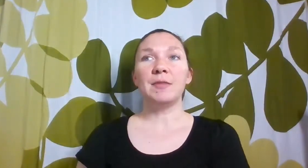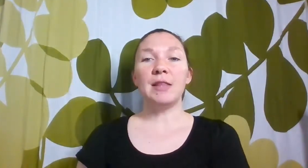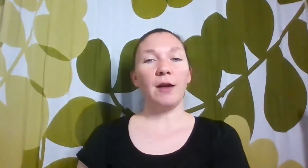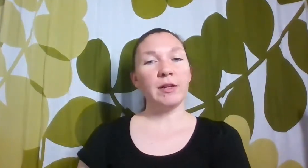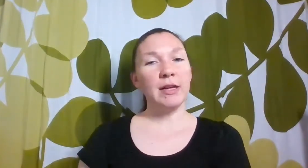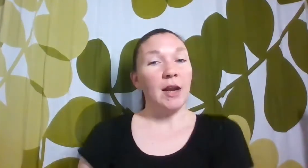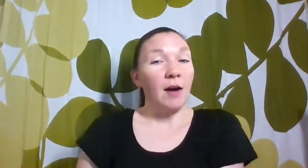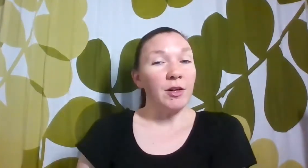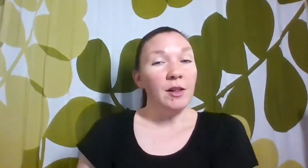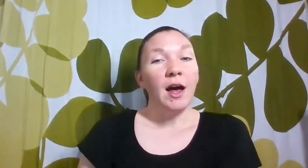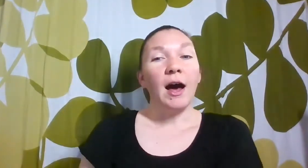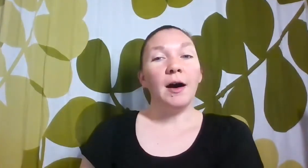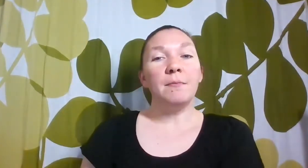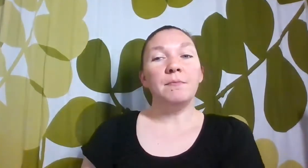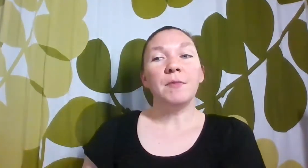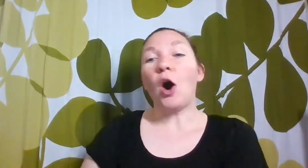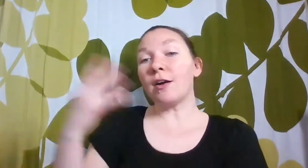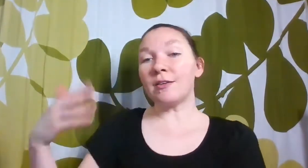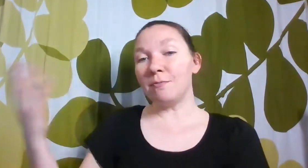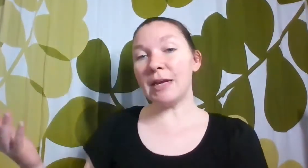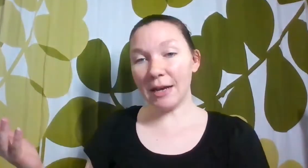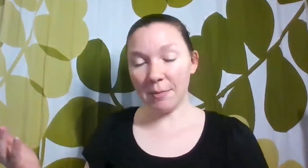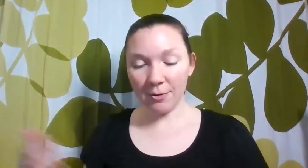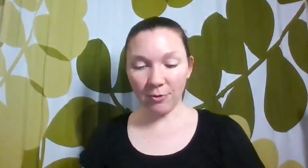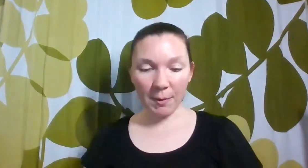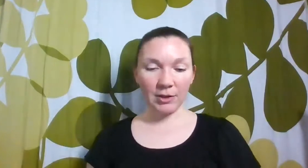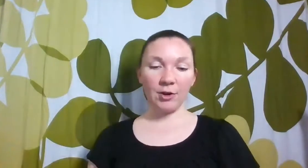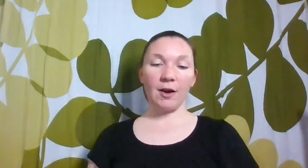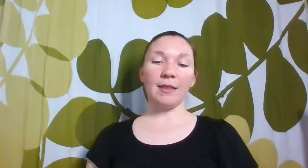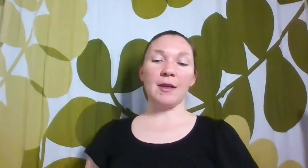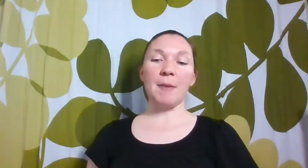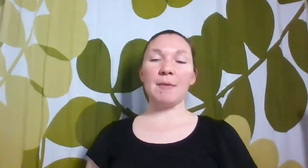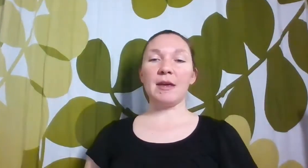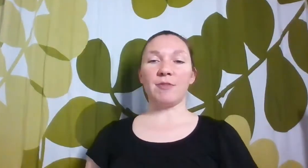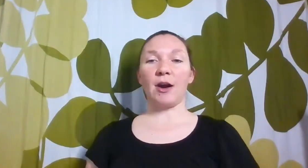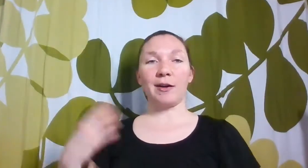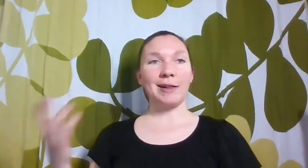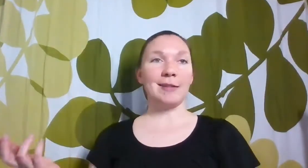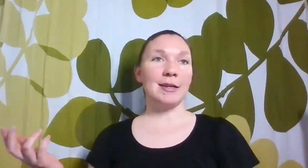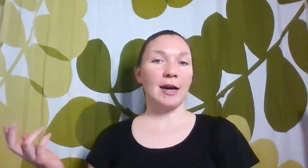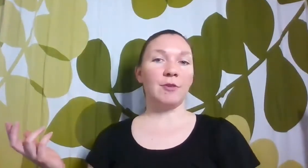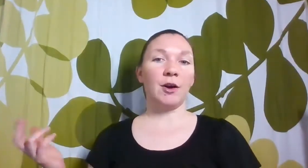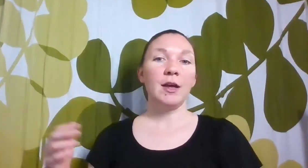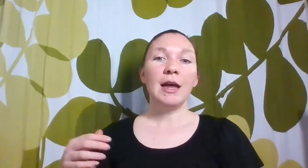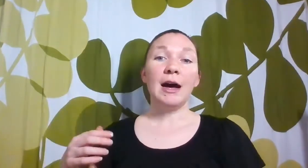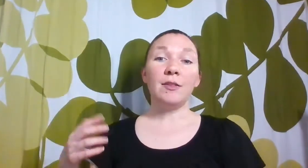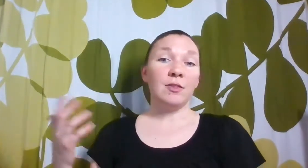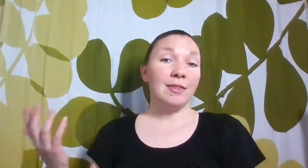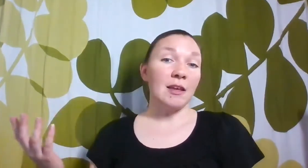not really a novel art medium for my learner. I think maybe if that art class had covered things